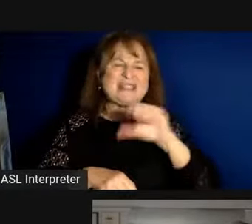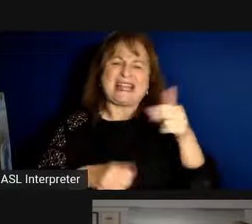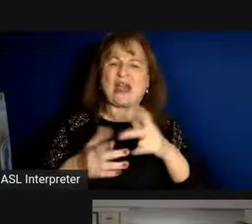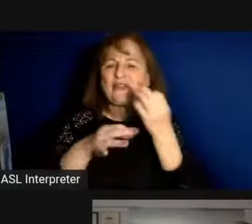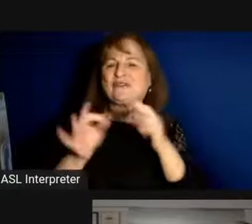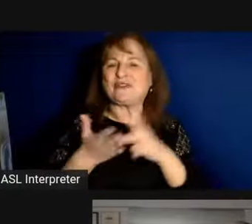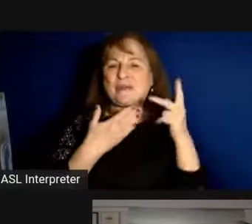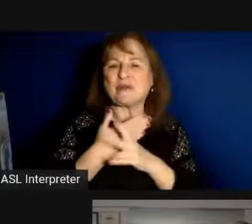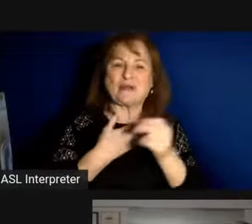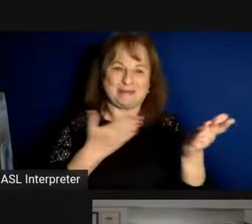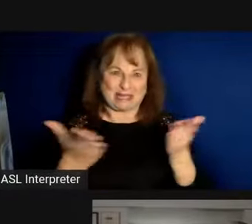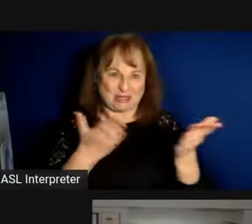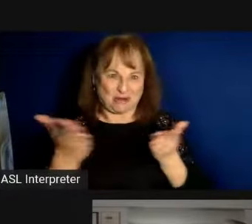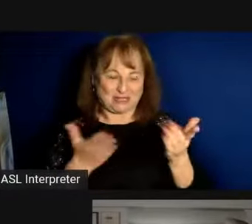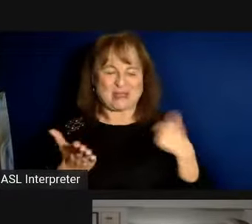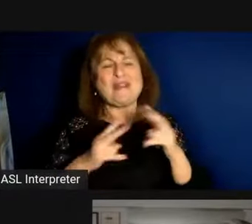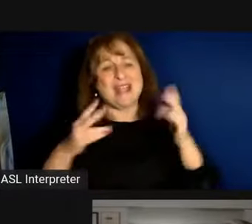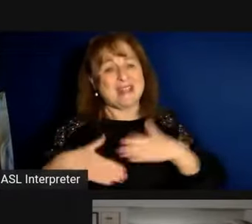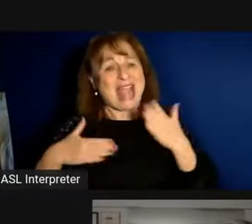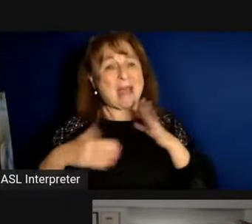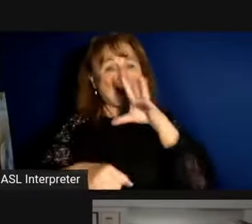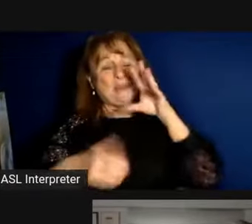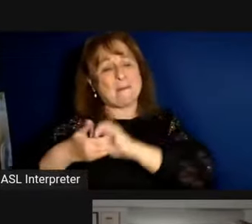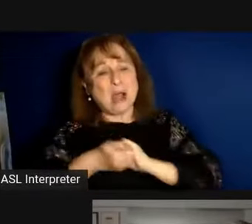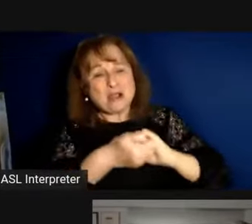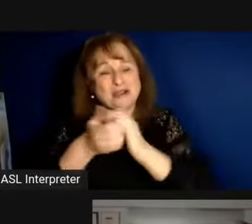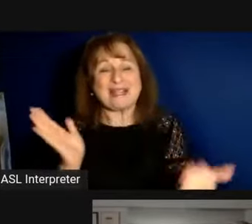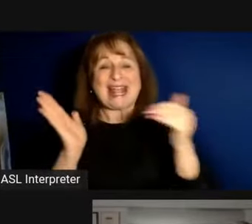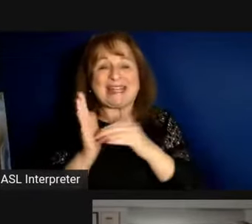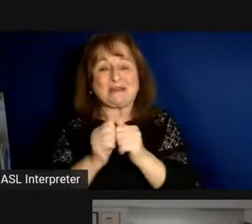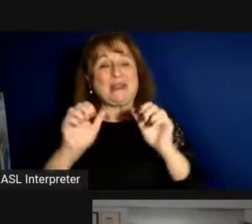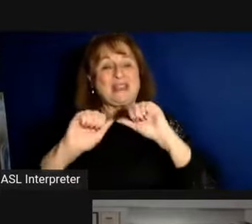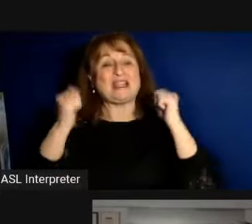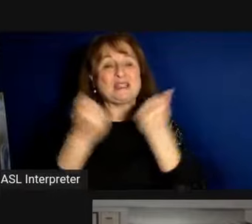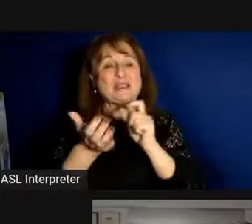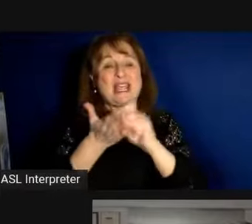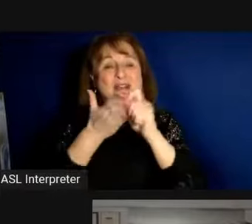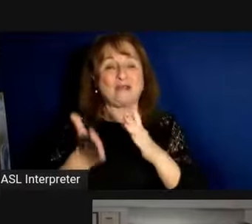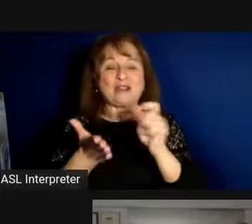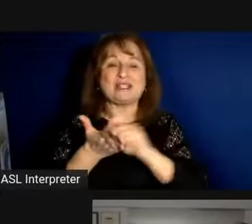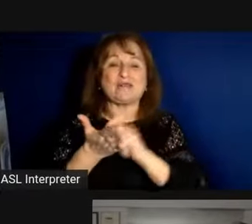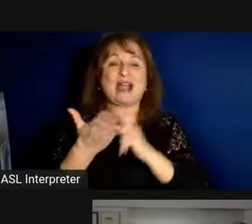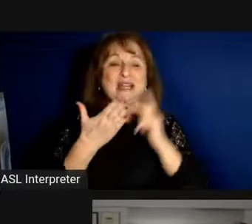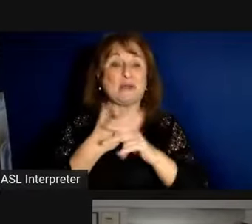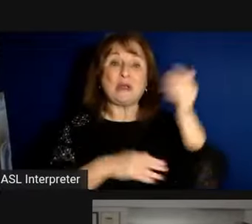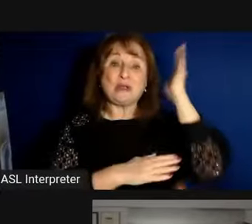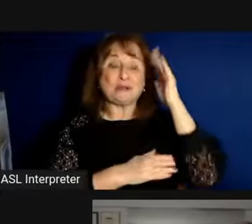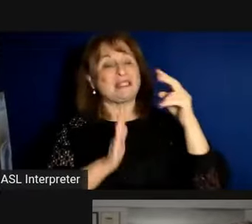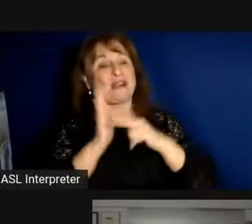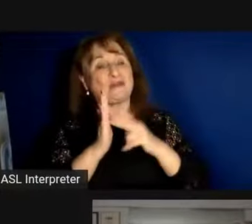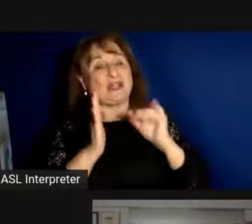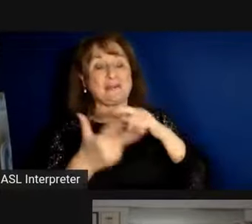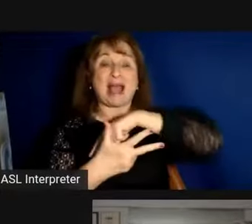services. We're very happy to be partnering again with the Associated Writers and Writing Programs to present a reading by